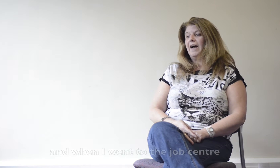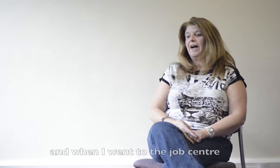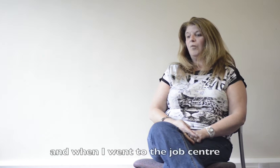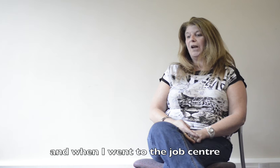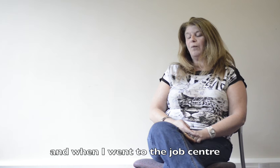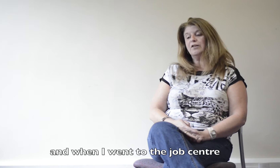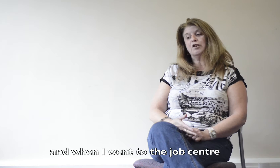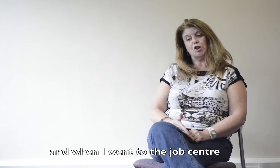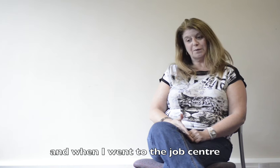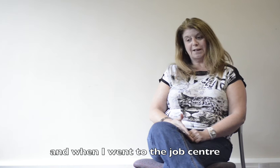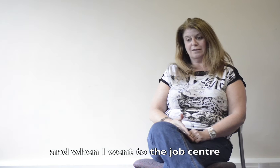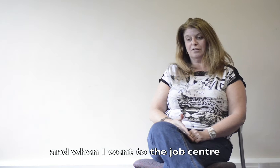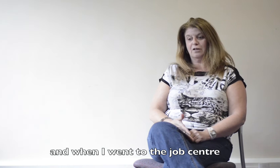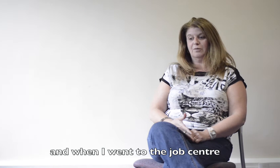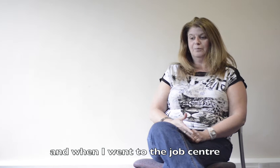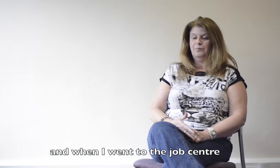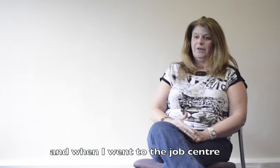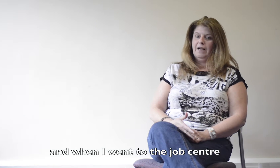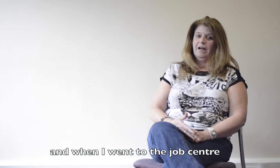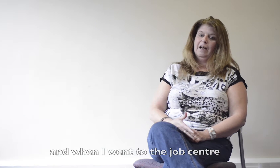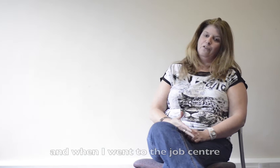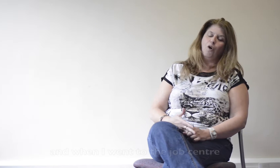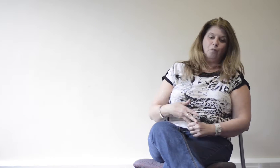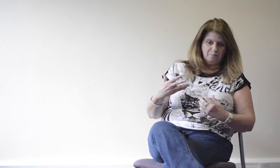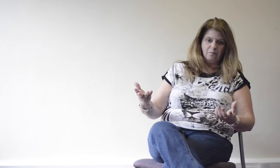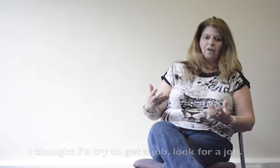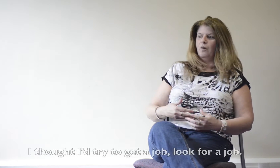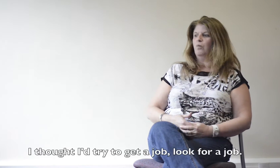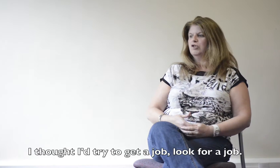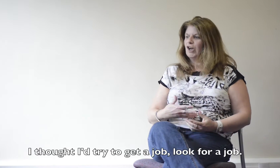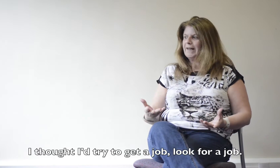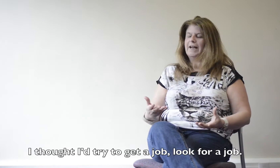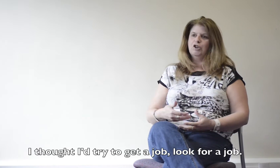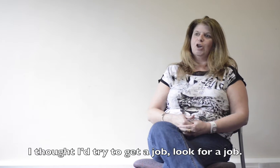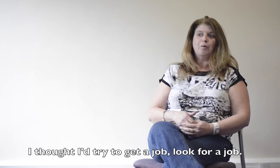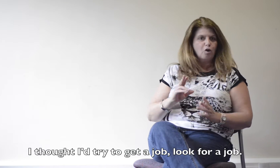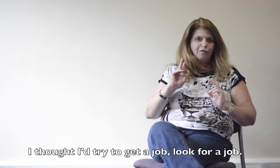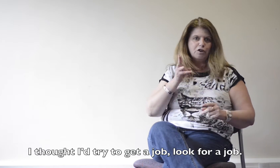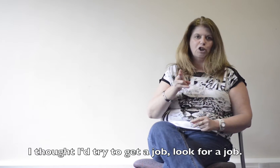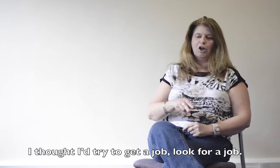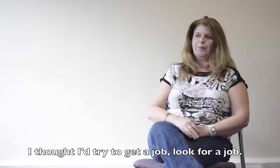And when I went to the Job Centre, I thought, we'll try and get a job, look for a job.